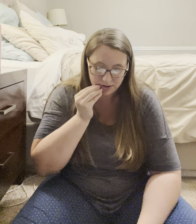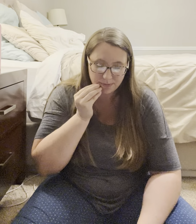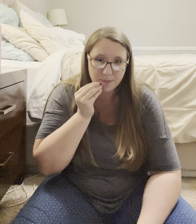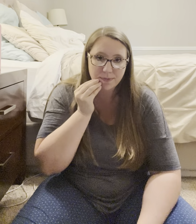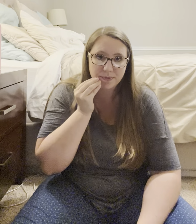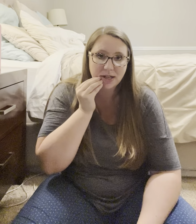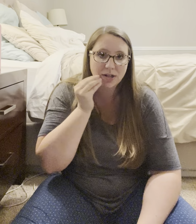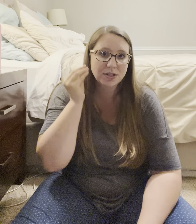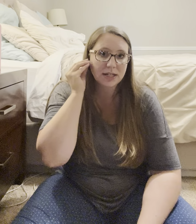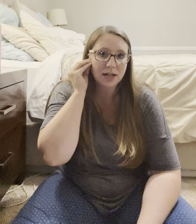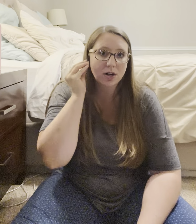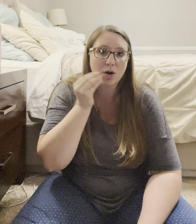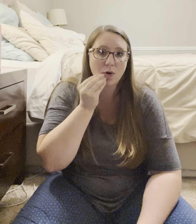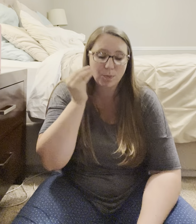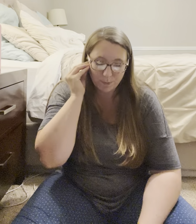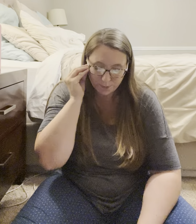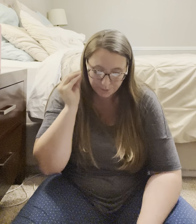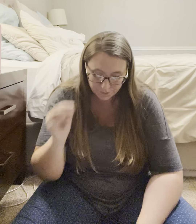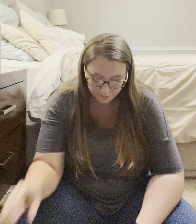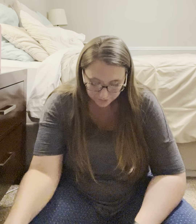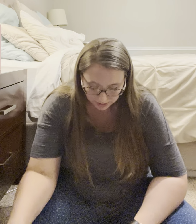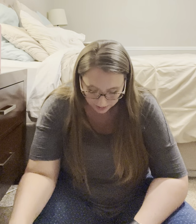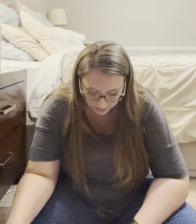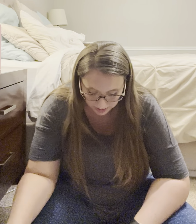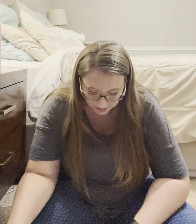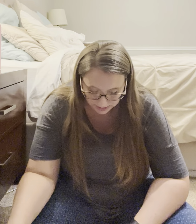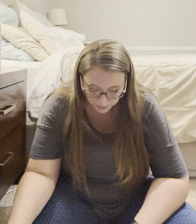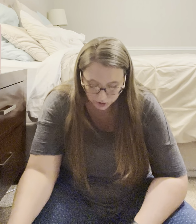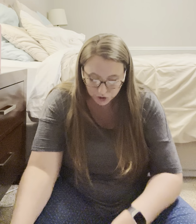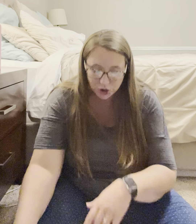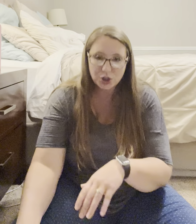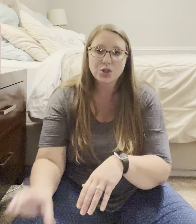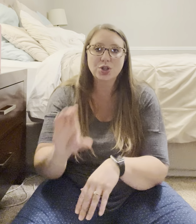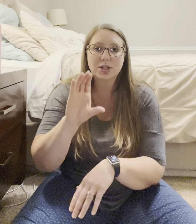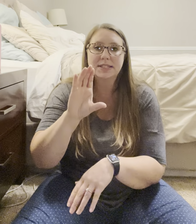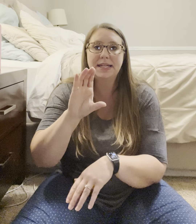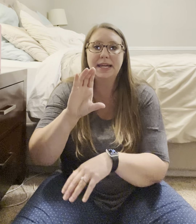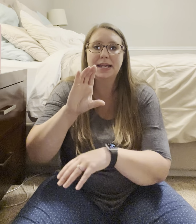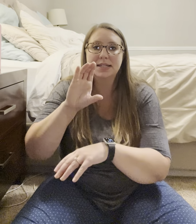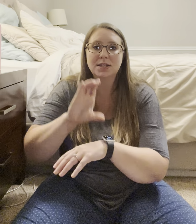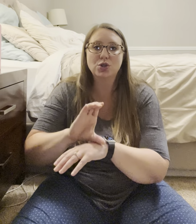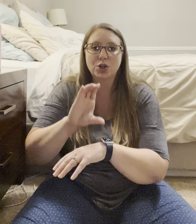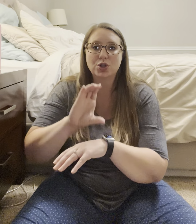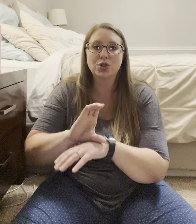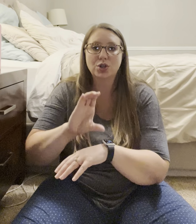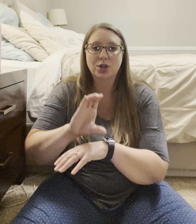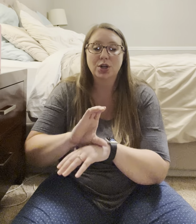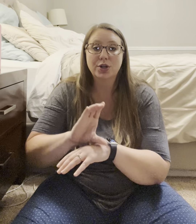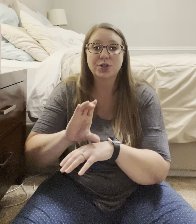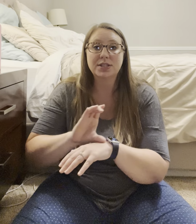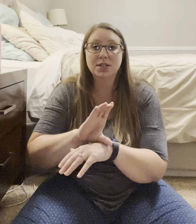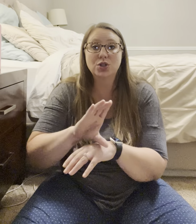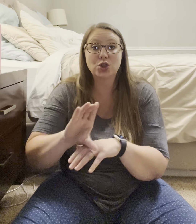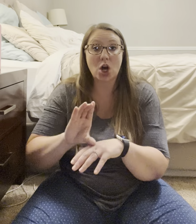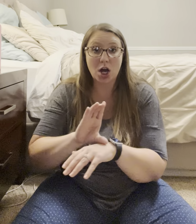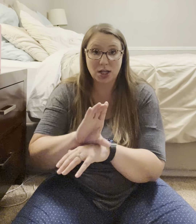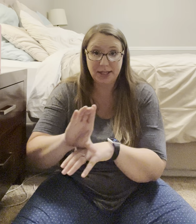here to here. Home. Next one is church. See hand. Church. So, this is chocolate.